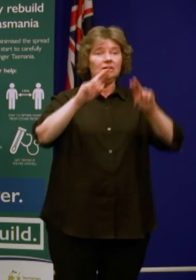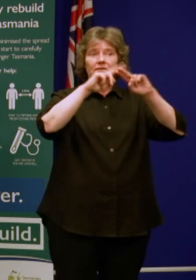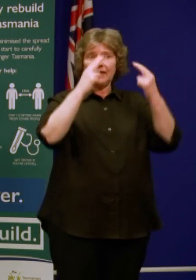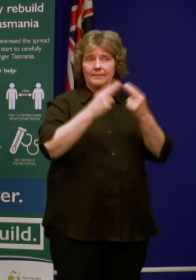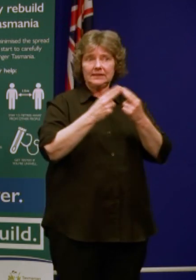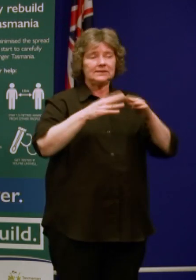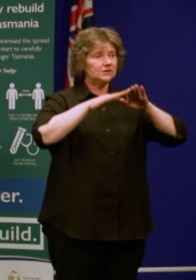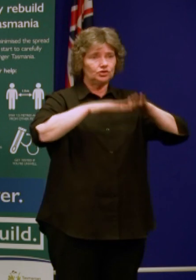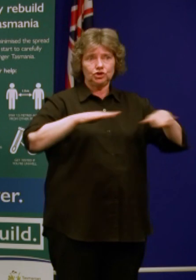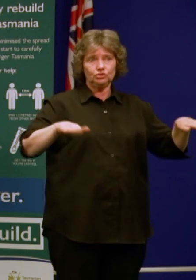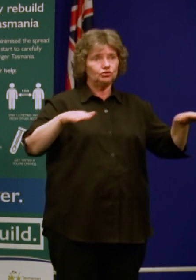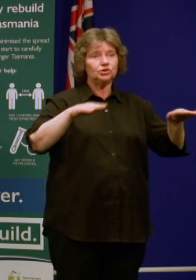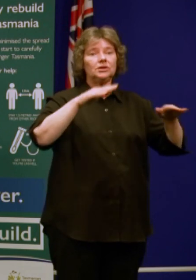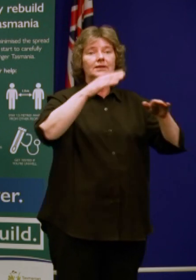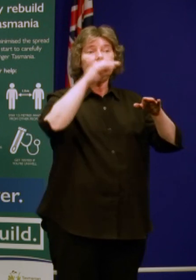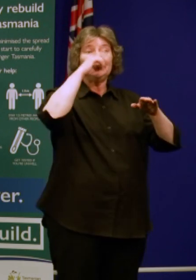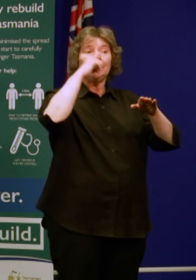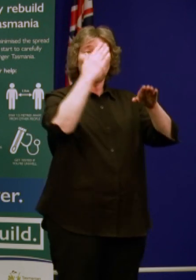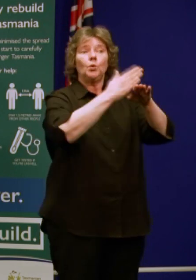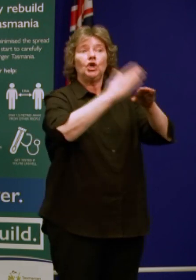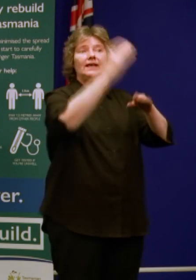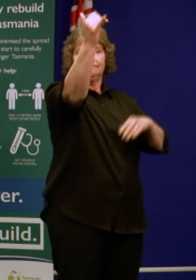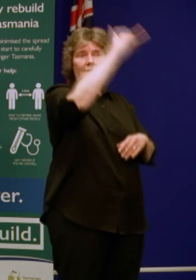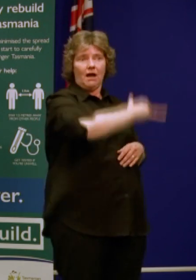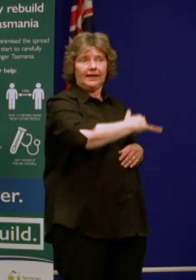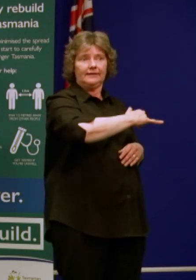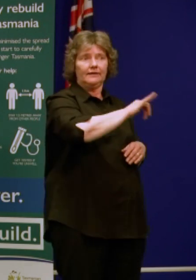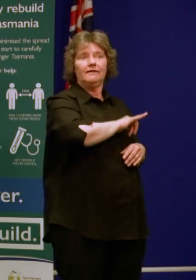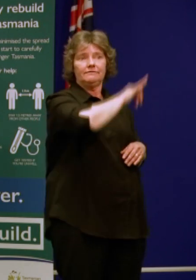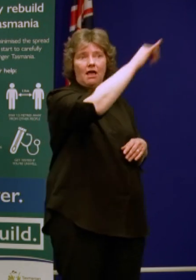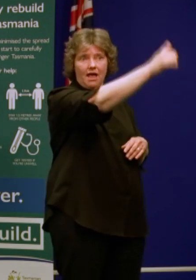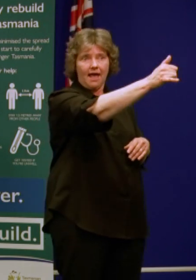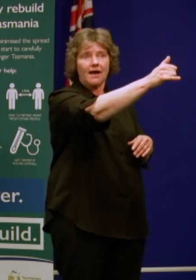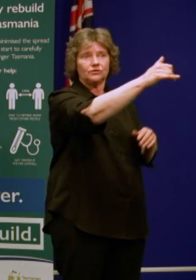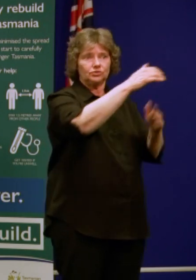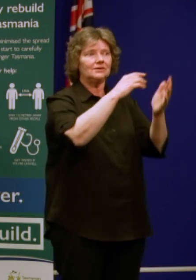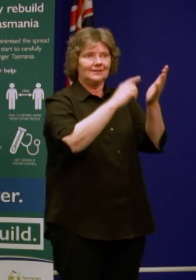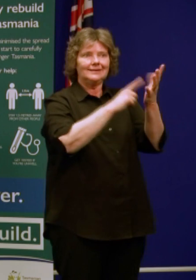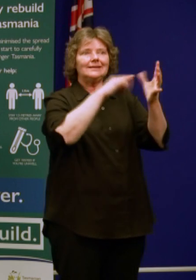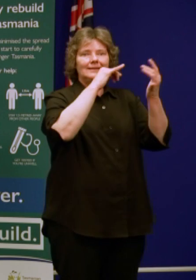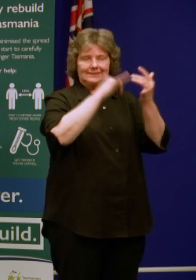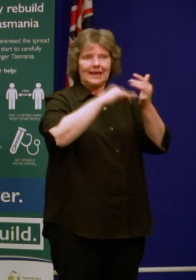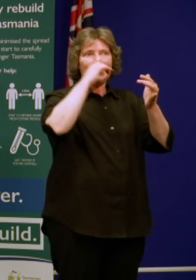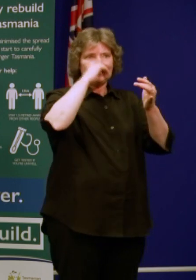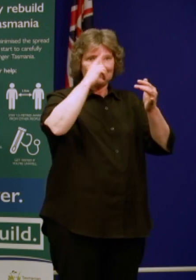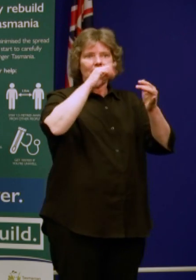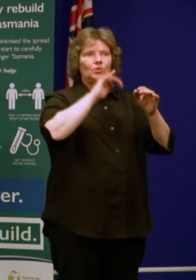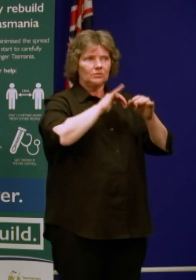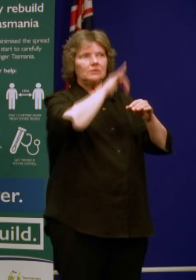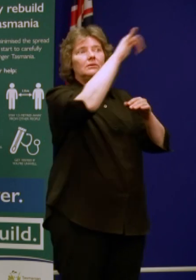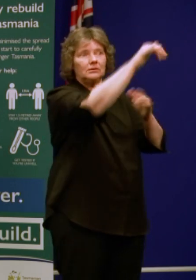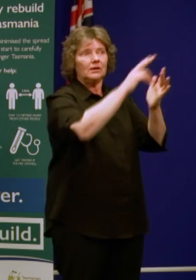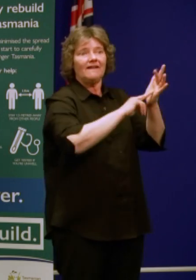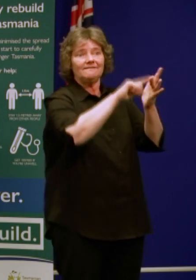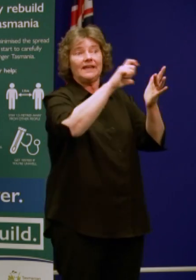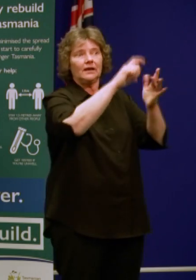also fly in and fly out workers if there are Tasmanians that are flying into Victoria and working in Victoria and coming home.